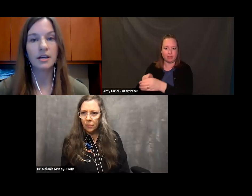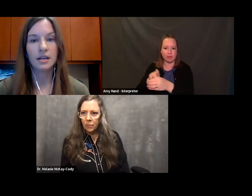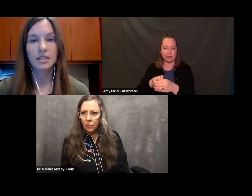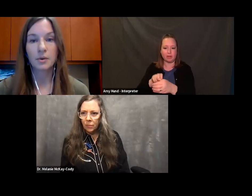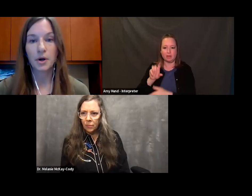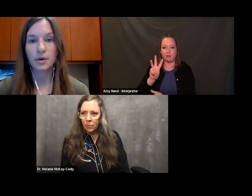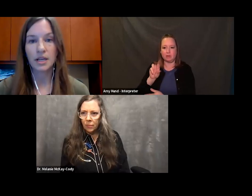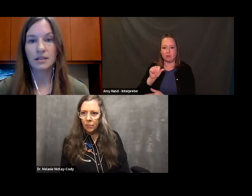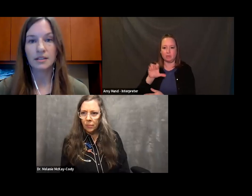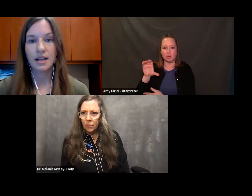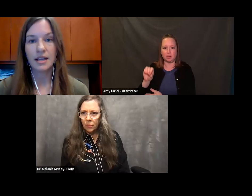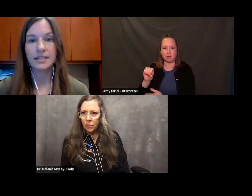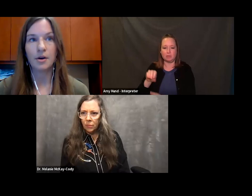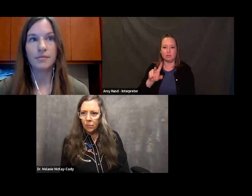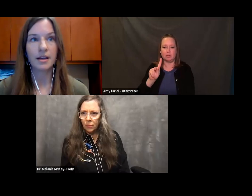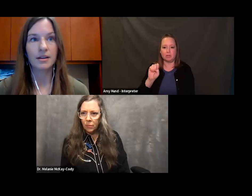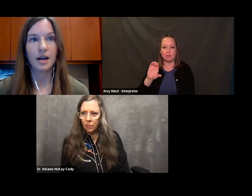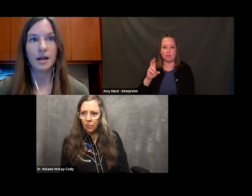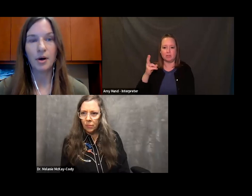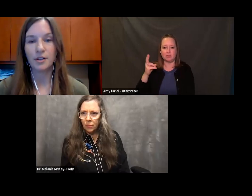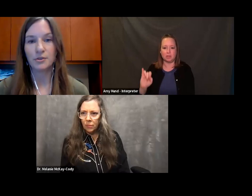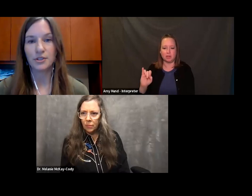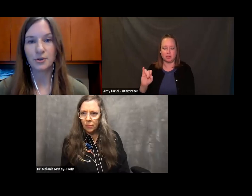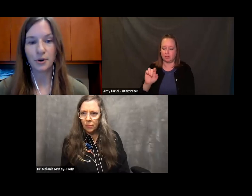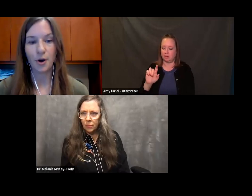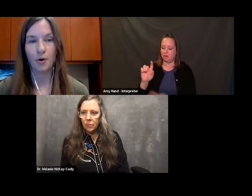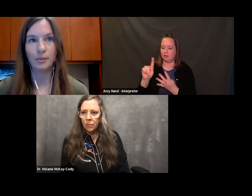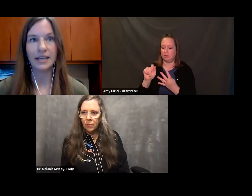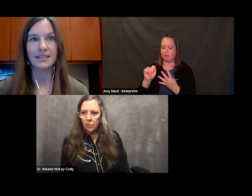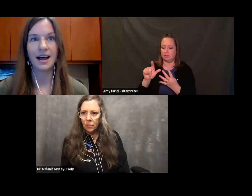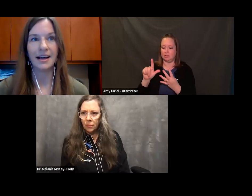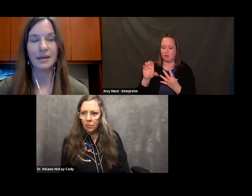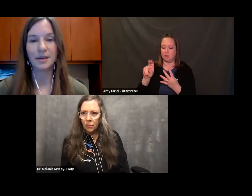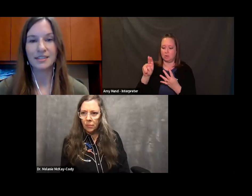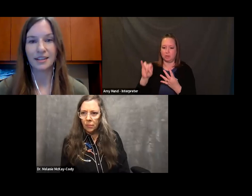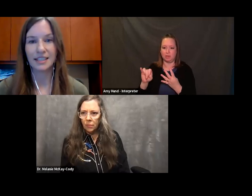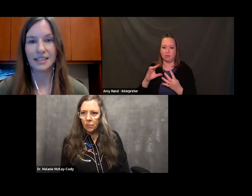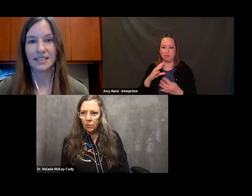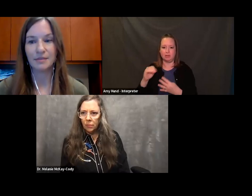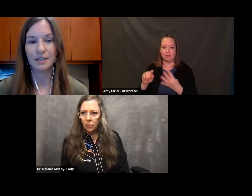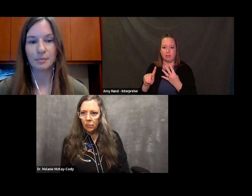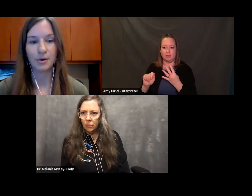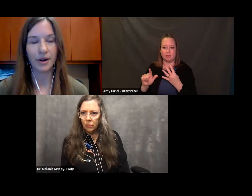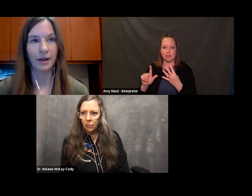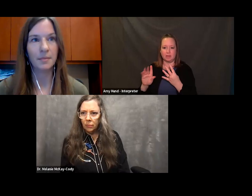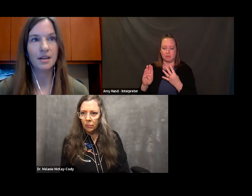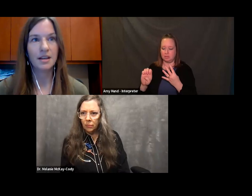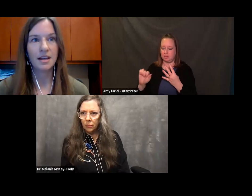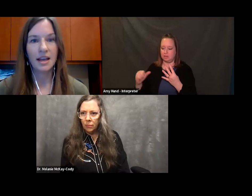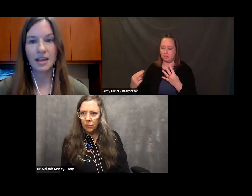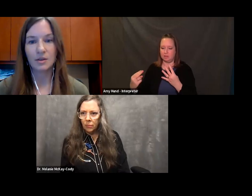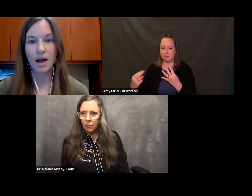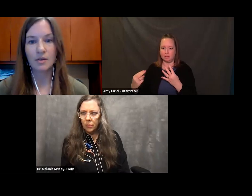Kichai, Tawakone, and Tawabea, upon whose historical homeland I am conducting this evening's program.